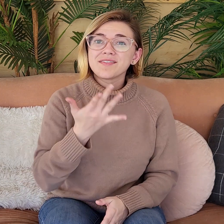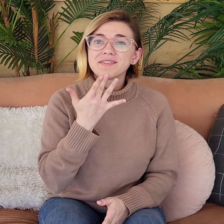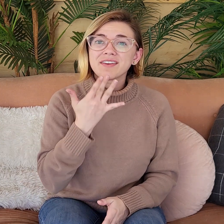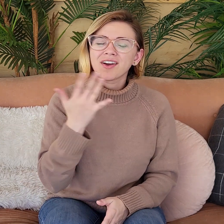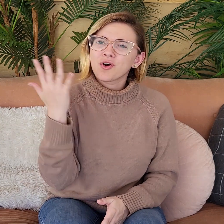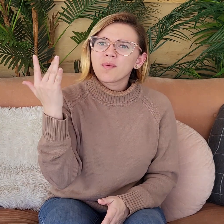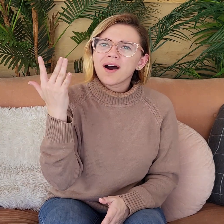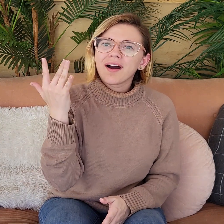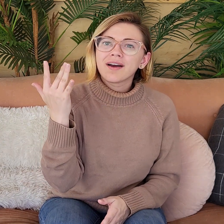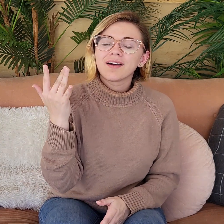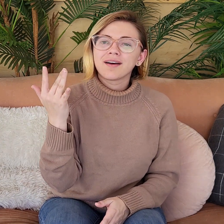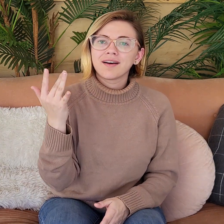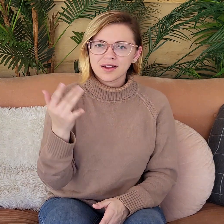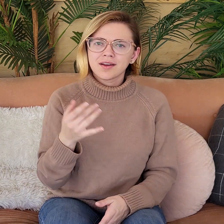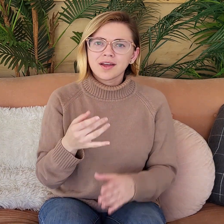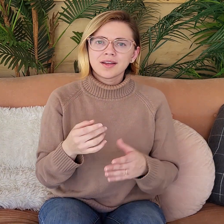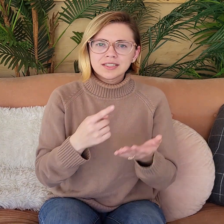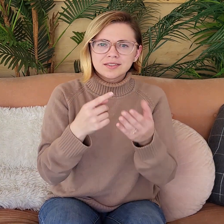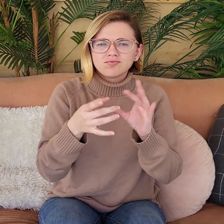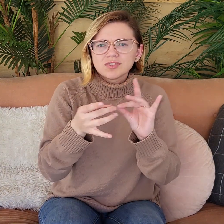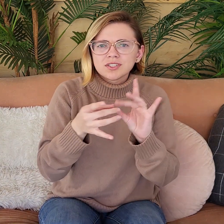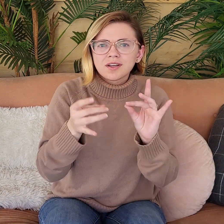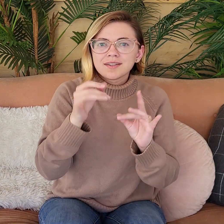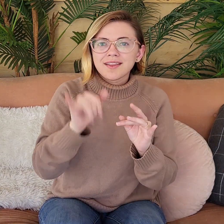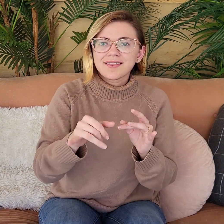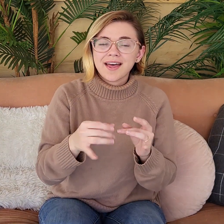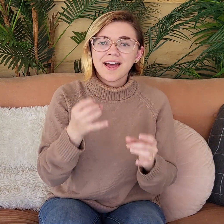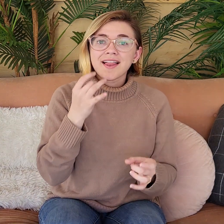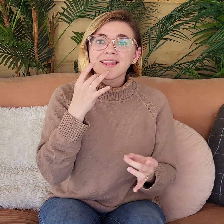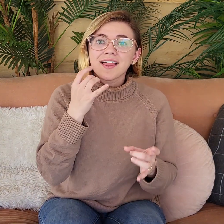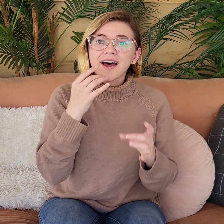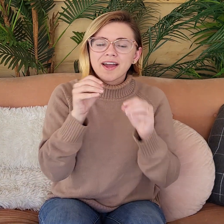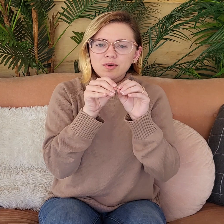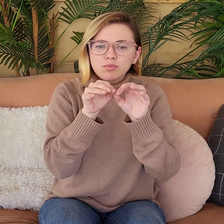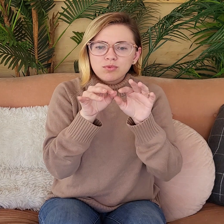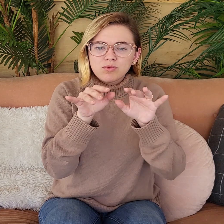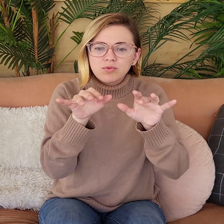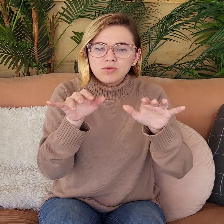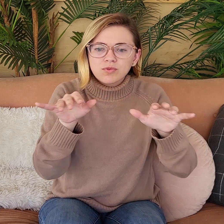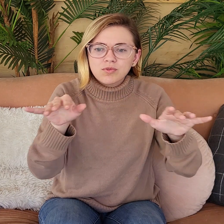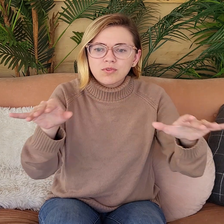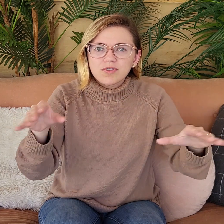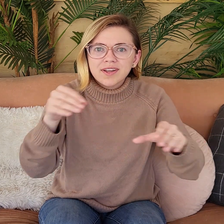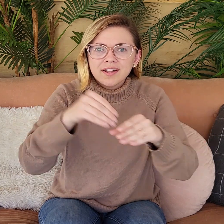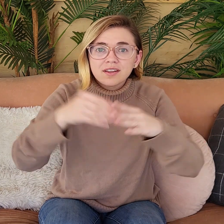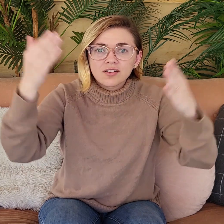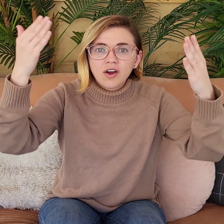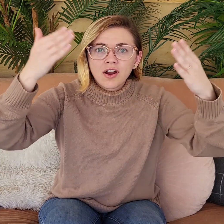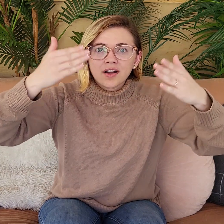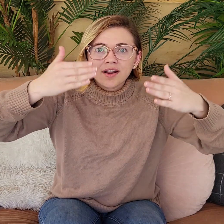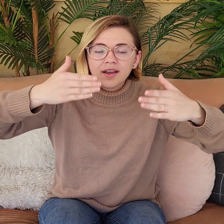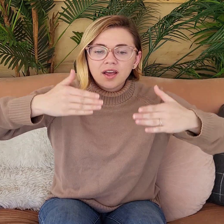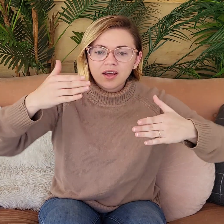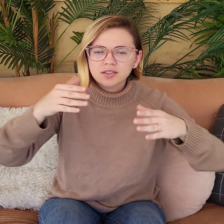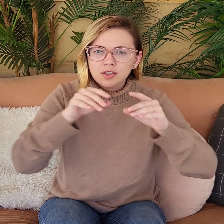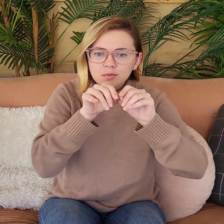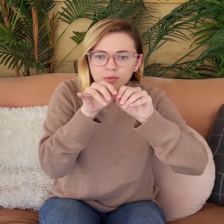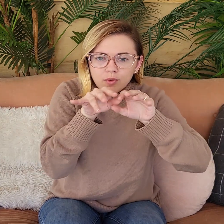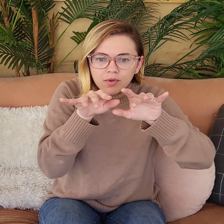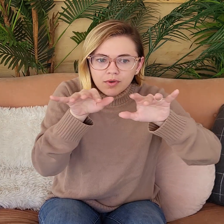So verse 5 is my absolute favorite because it discusses that light, it spreads in